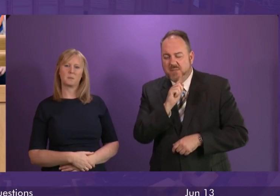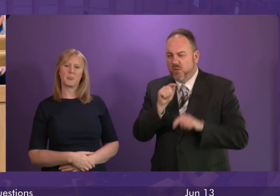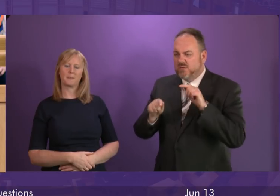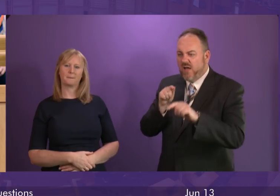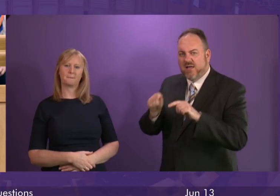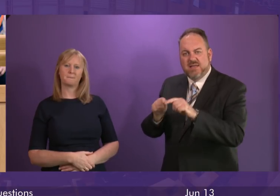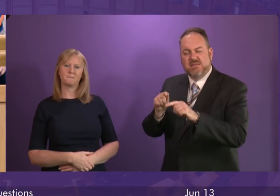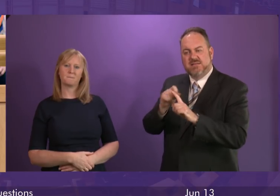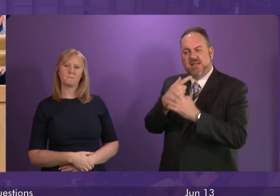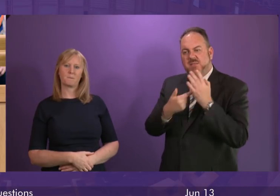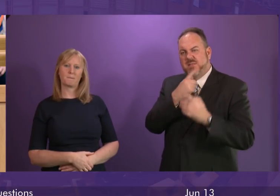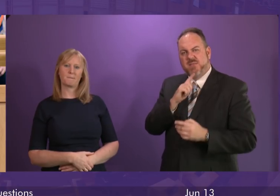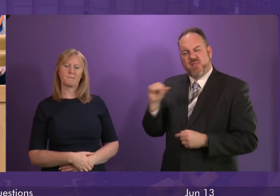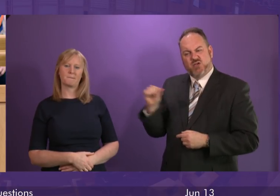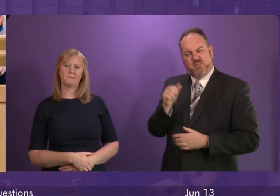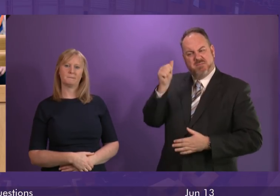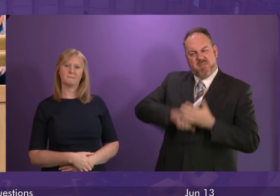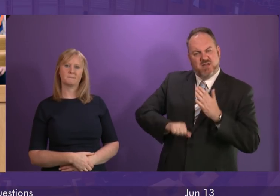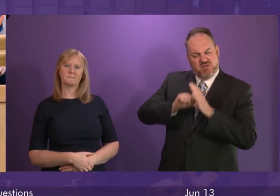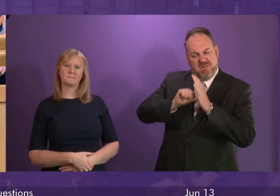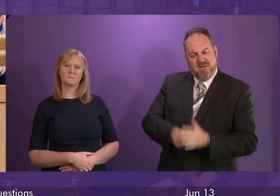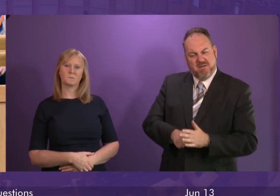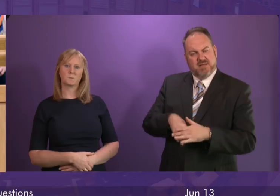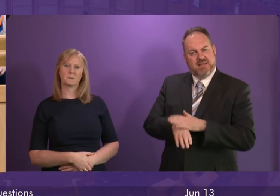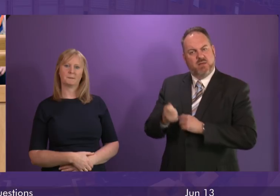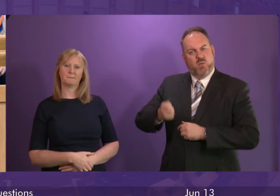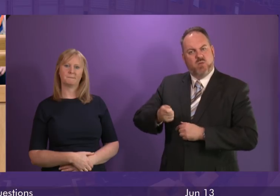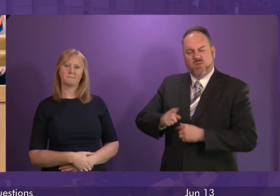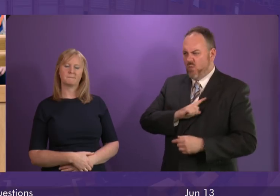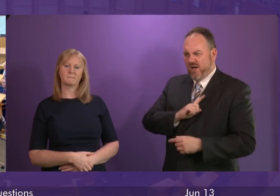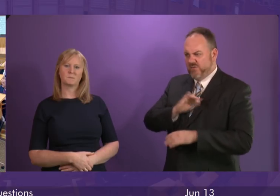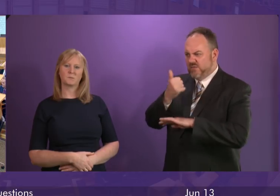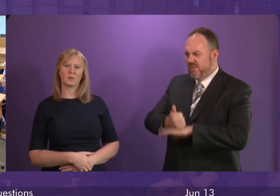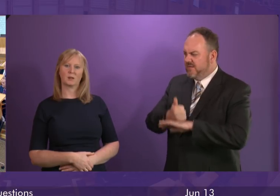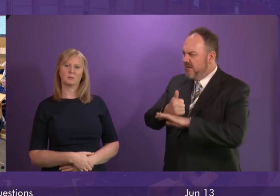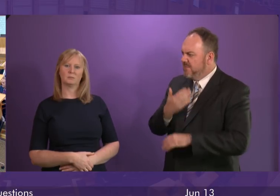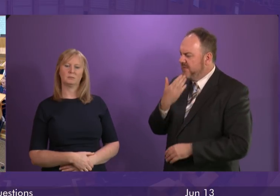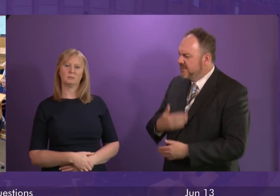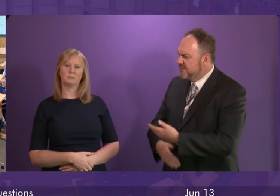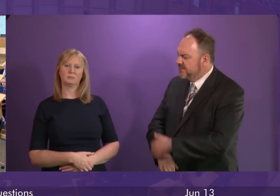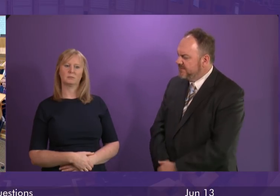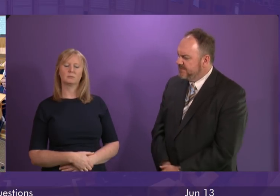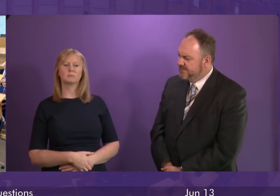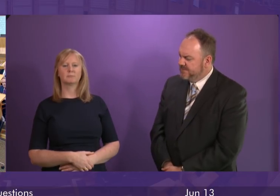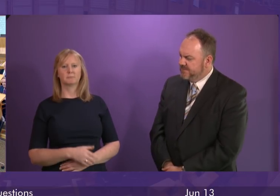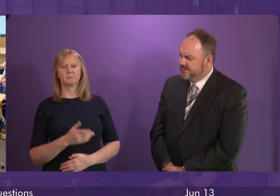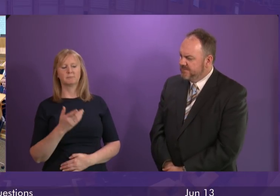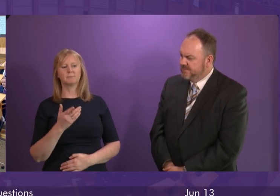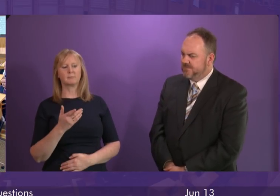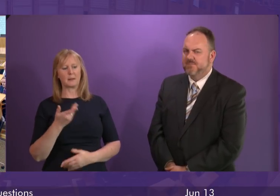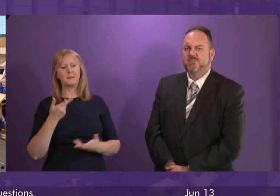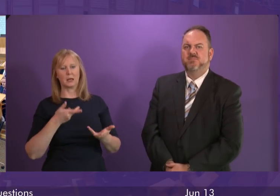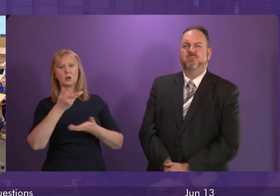harshly by the courts. Why has the SNP Government failed to introduce this? First Minister. We obviously